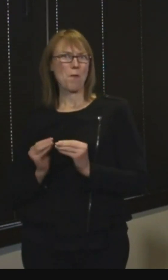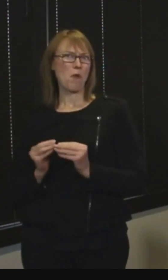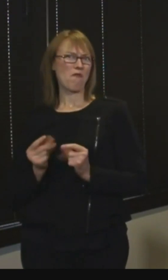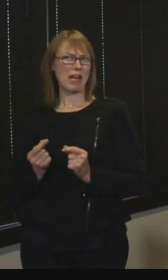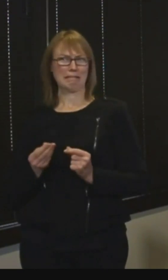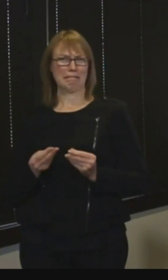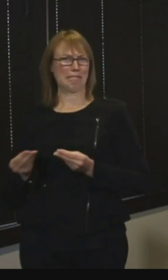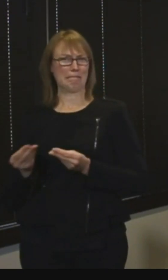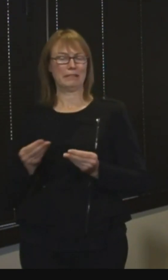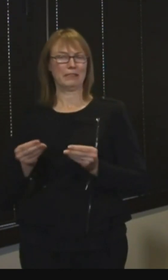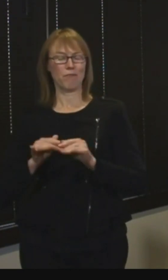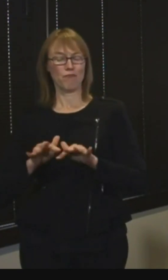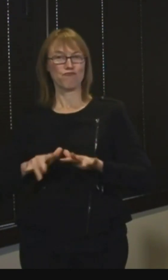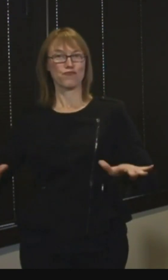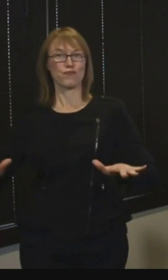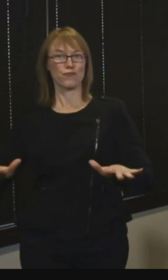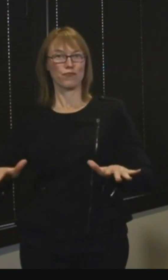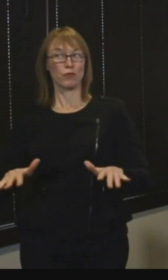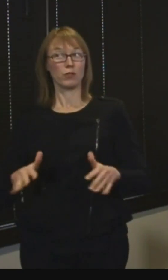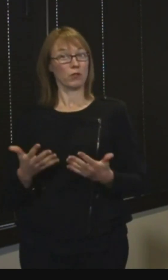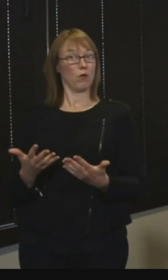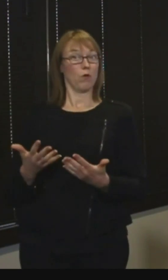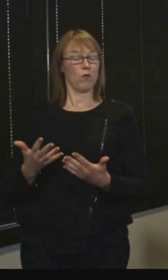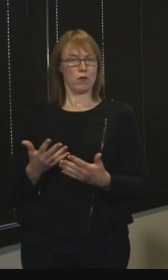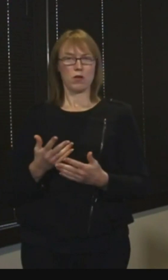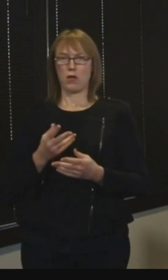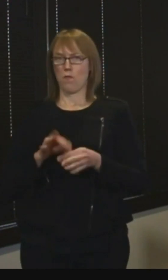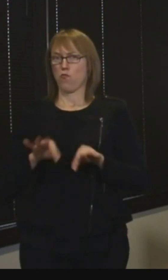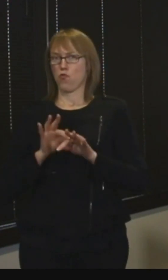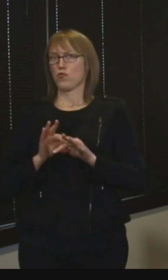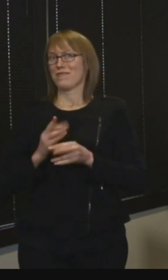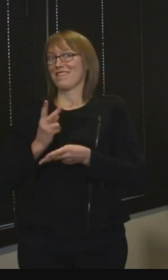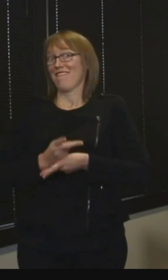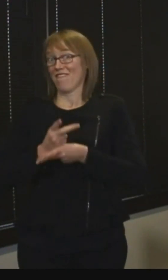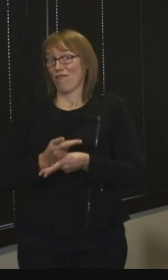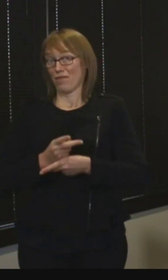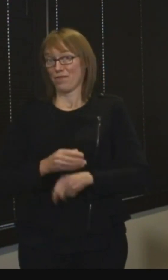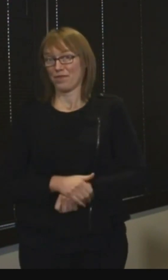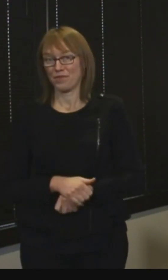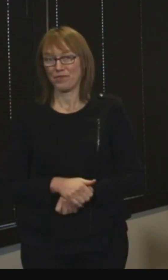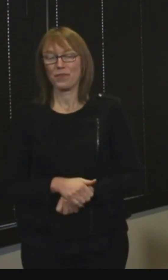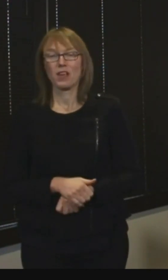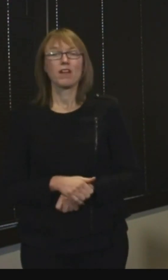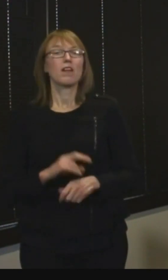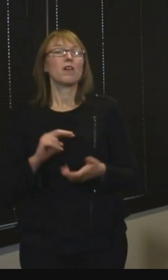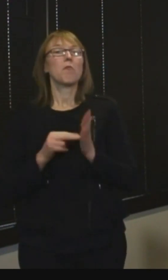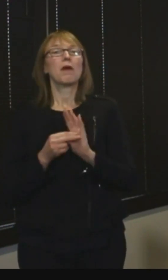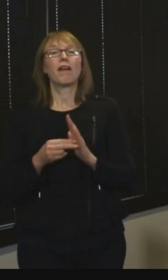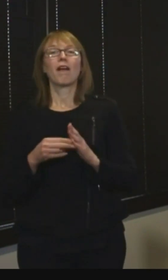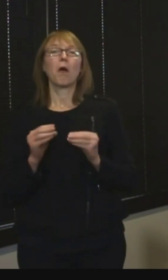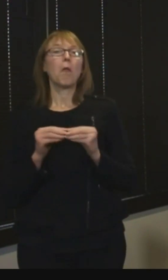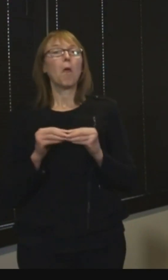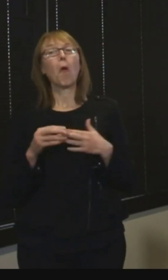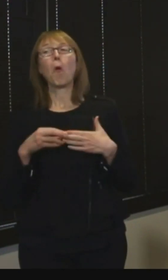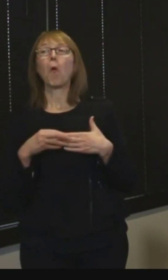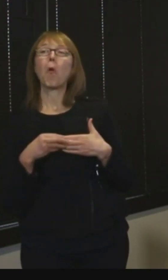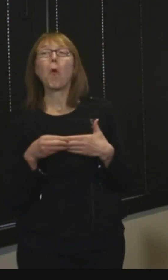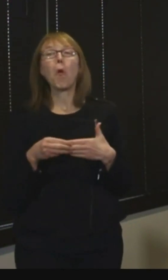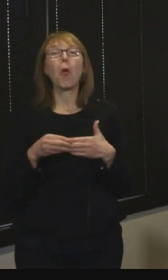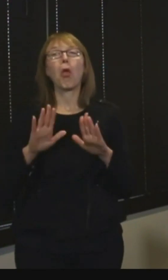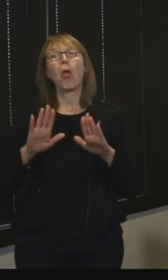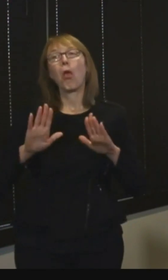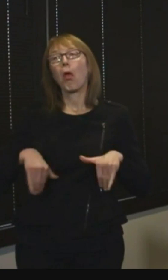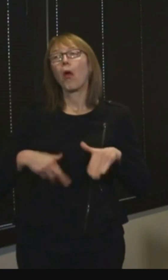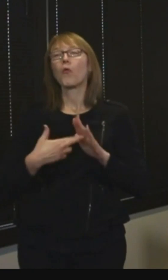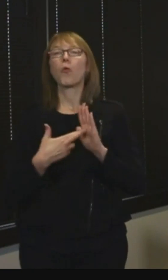rate than the variant that we're used to. And so it gives you little room for air to slip up by not wearing a